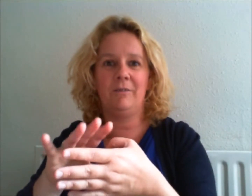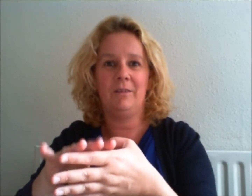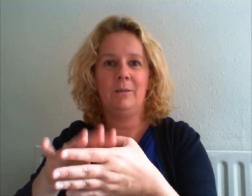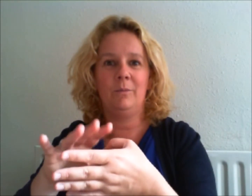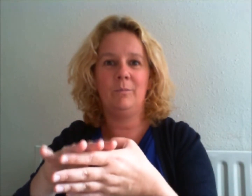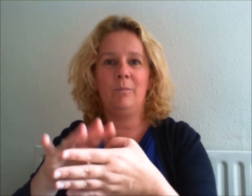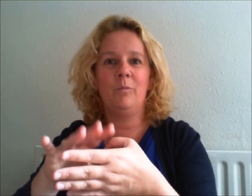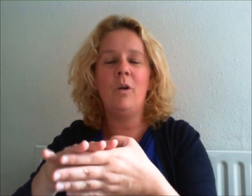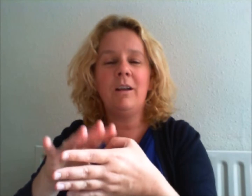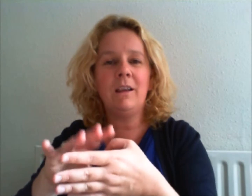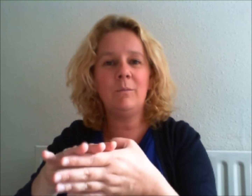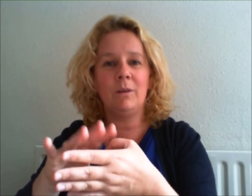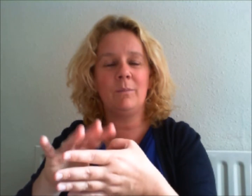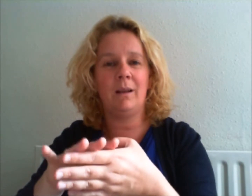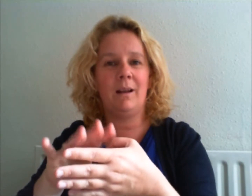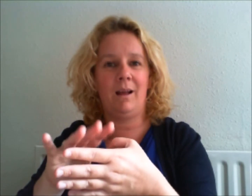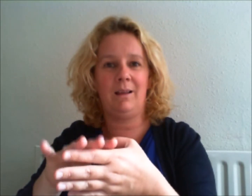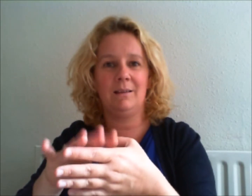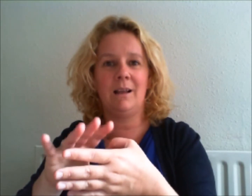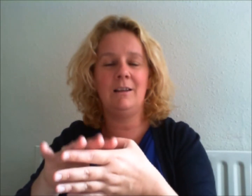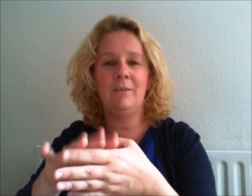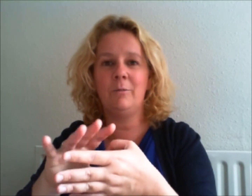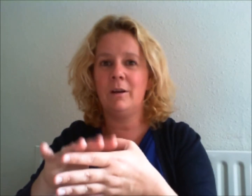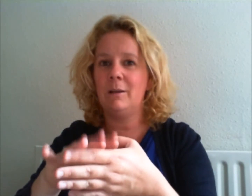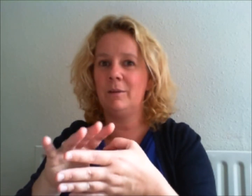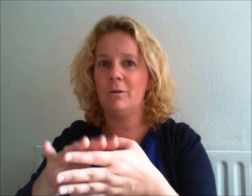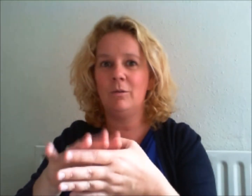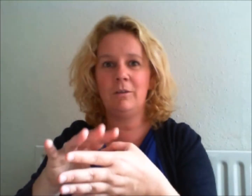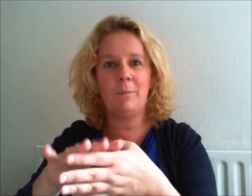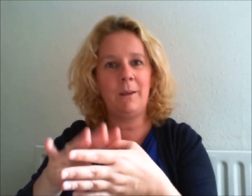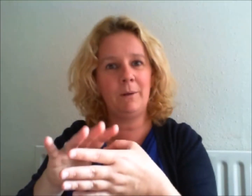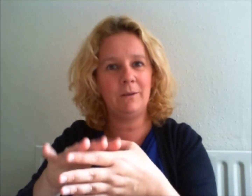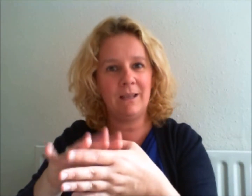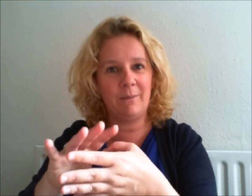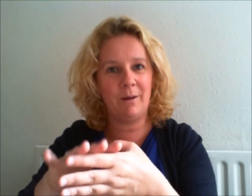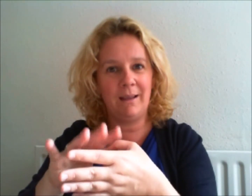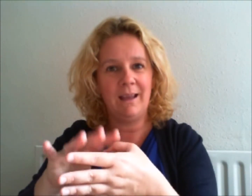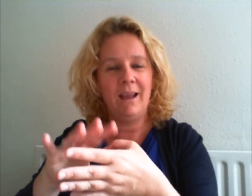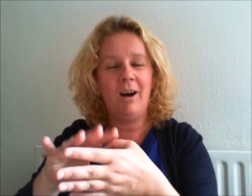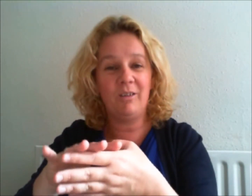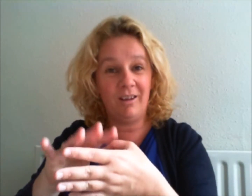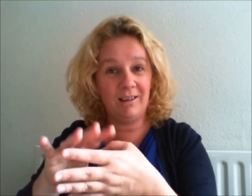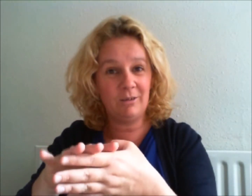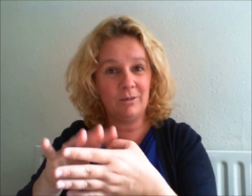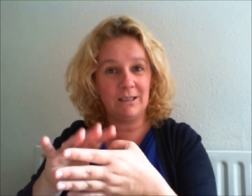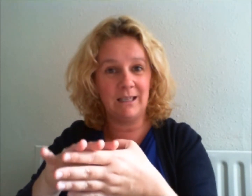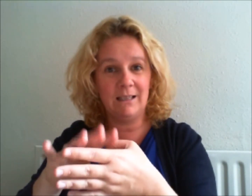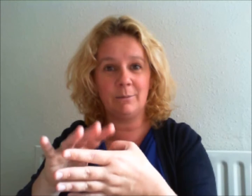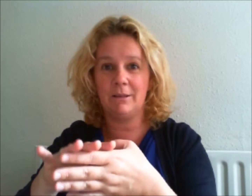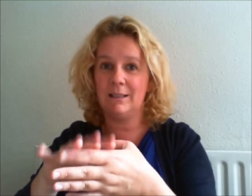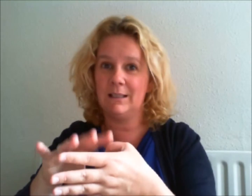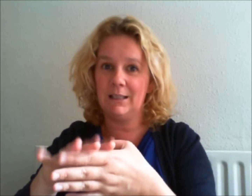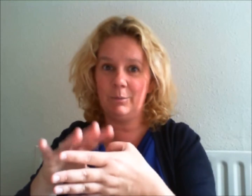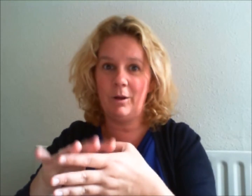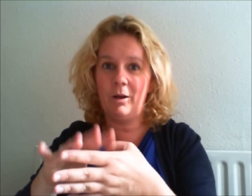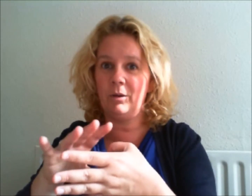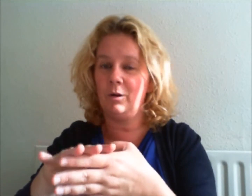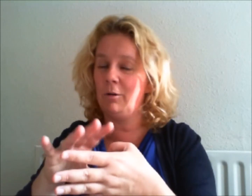working with my clients. I love working with all of the people who take my online courses. Whether it's this one. Or